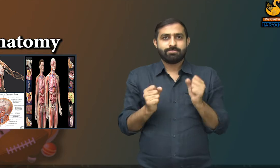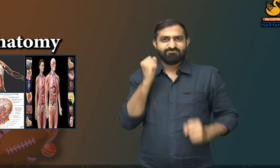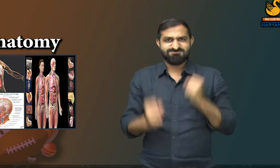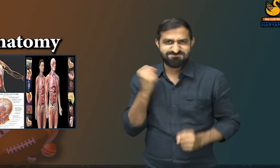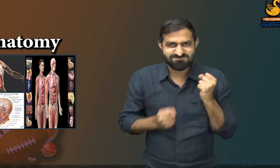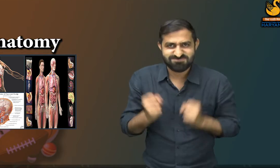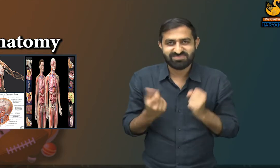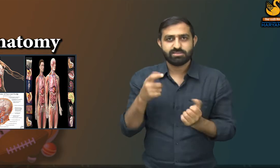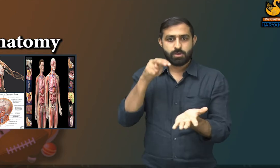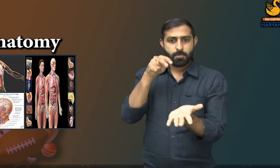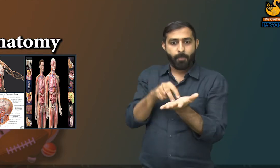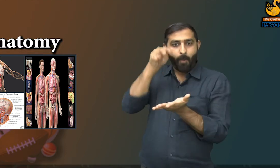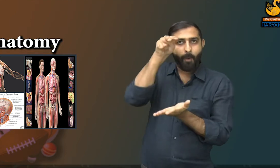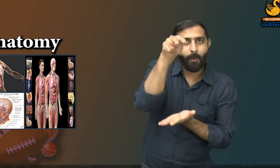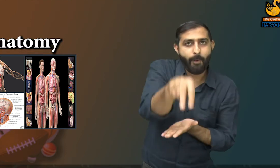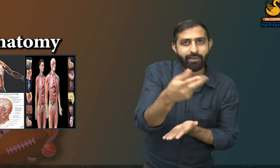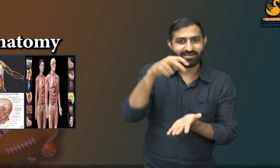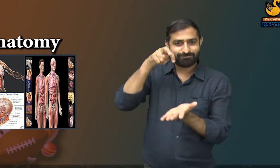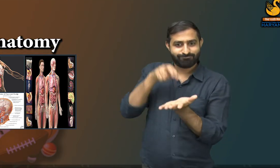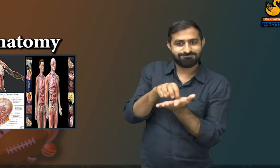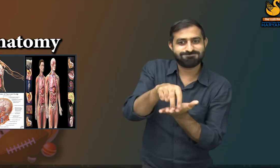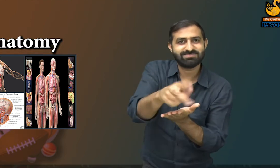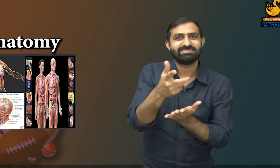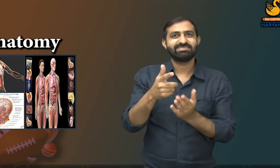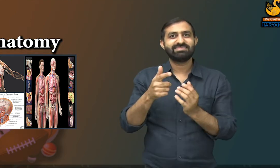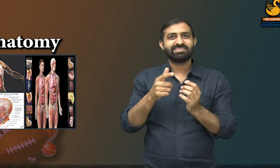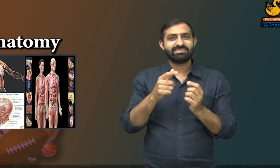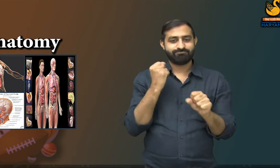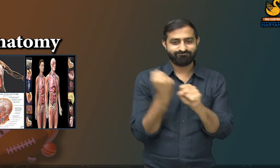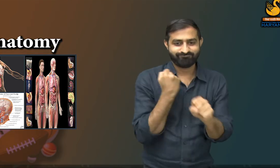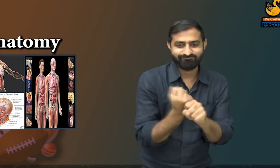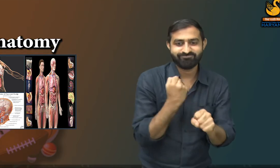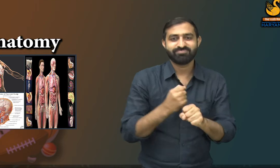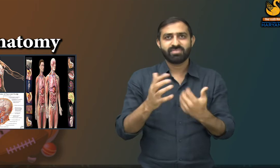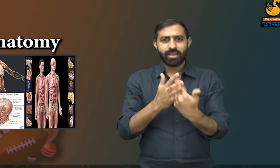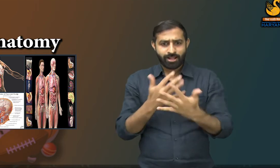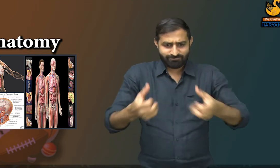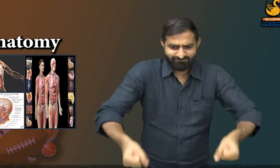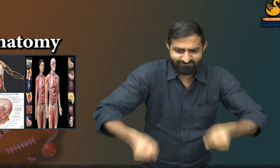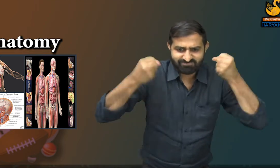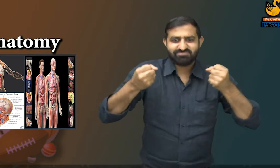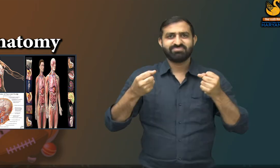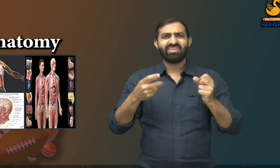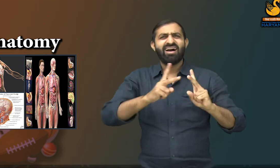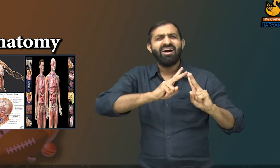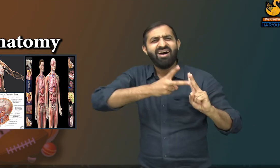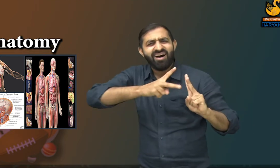Such as running, jumping, walking, lifting objects through our hands and many more.